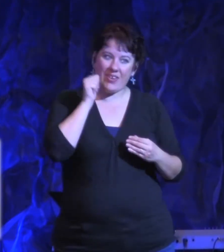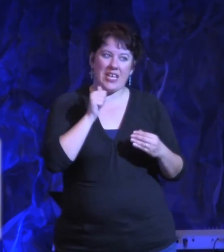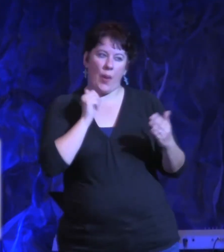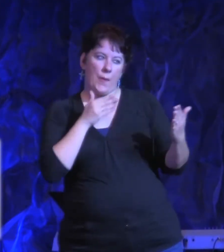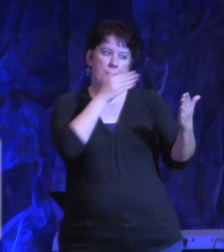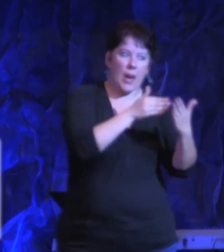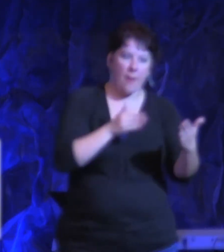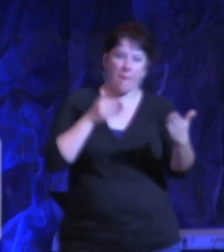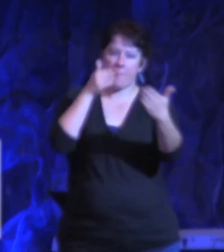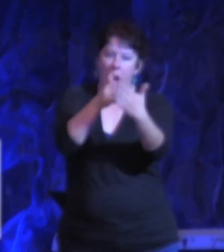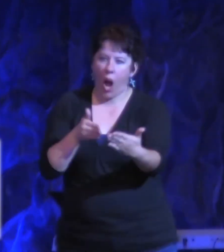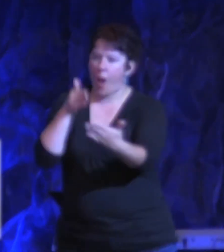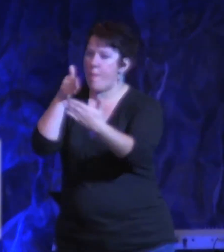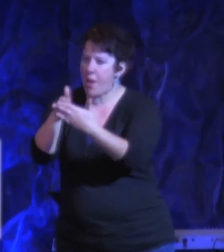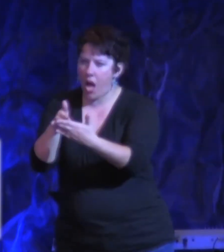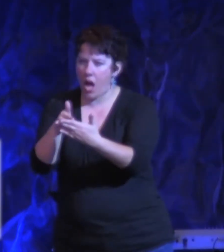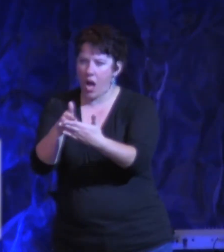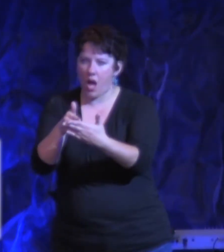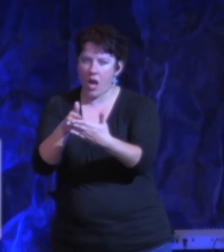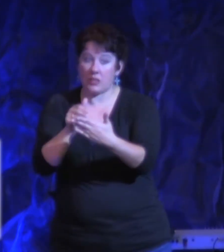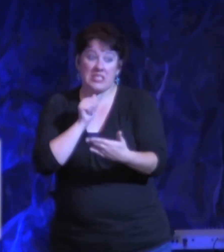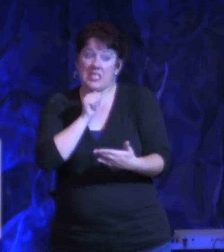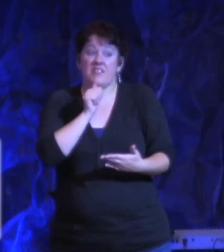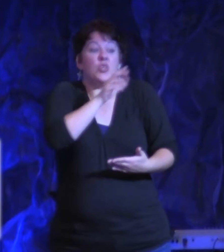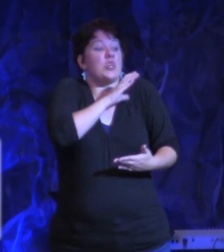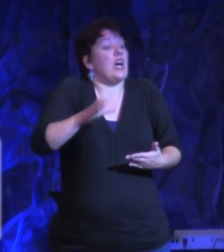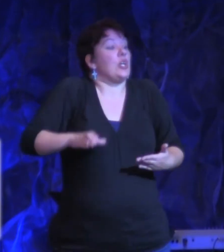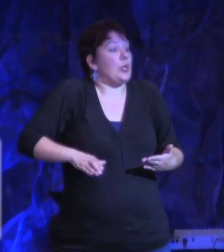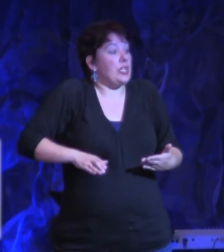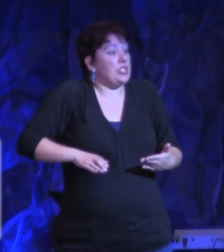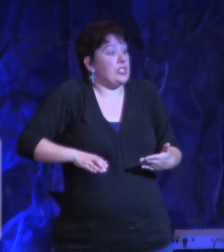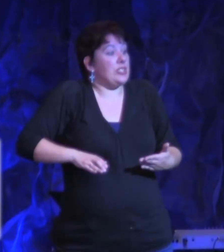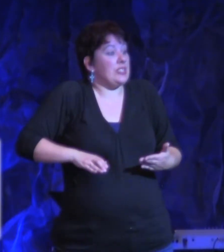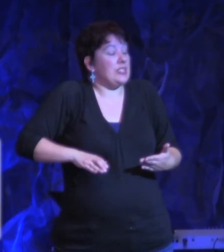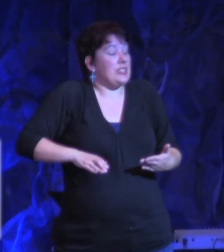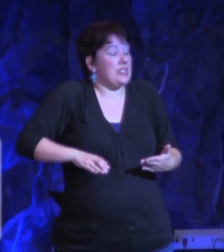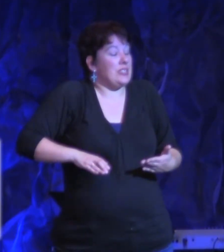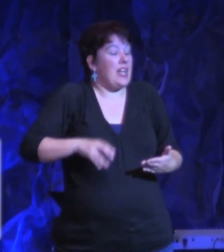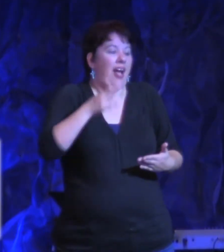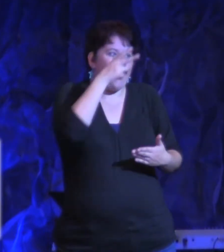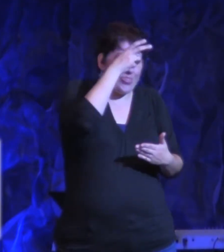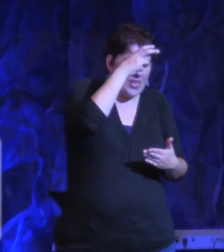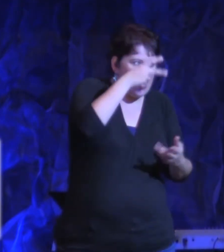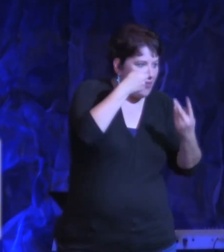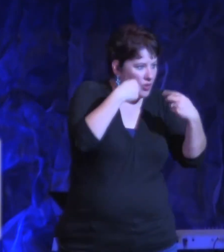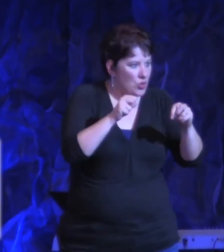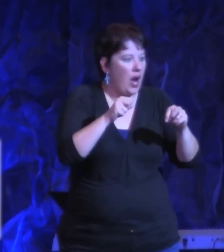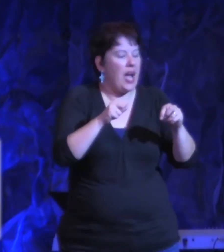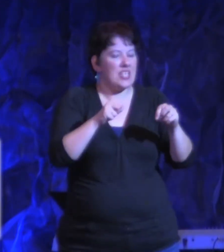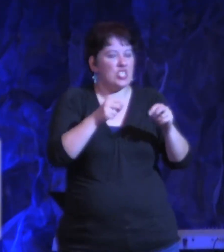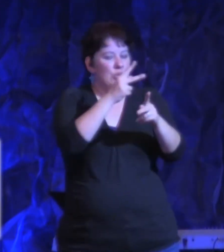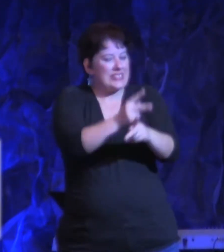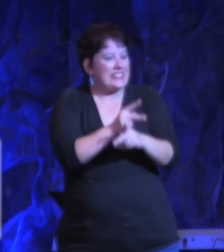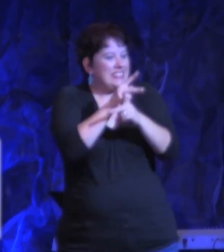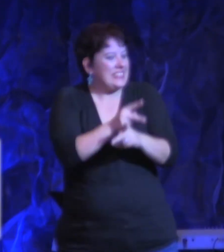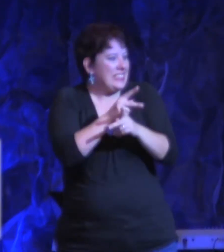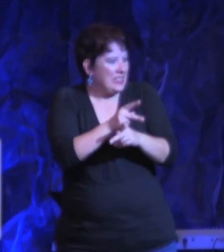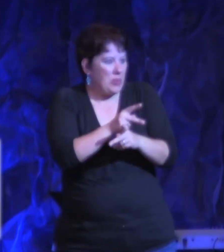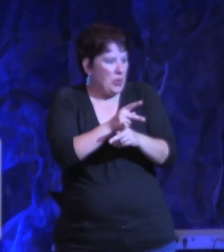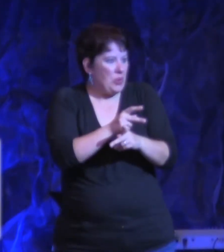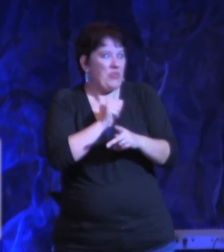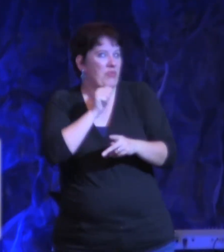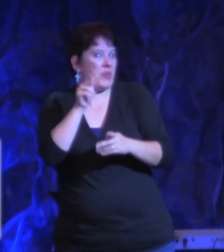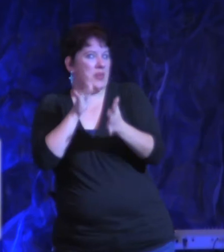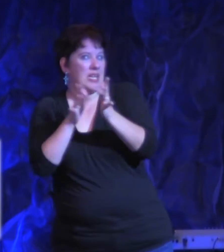But if you're a Christian, he will get in your faith and try to discourage you and try to get you to give up. Amen? And he says, by the way, there are Christians and